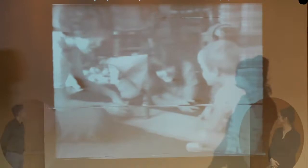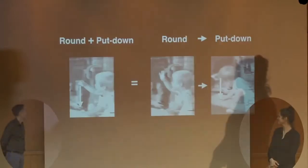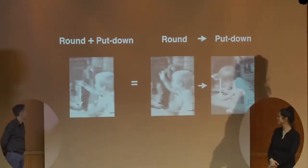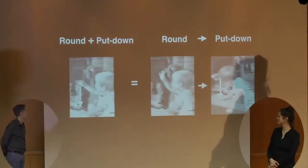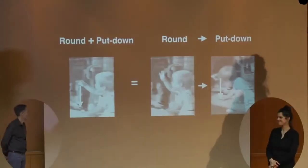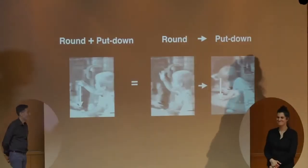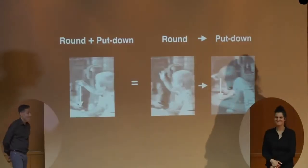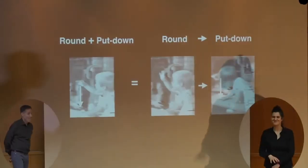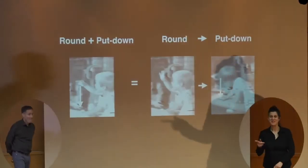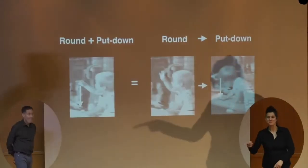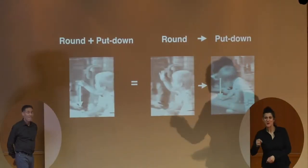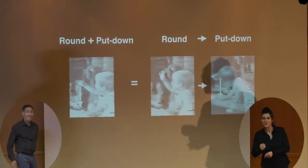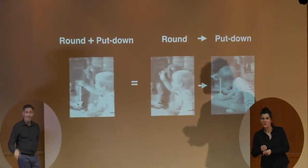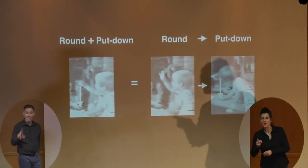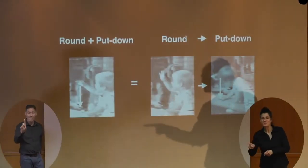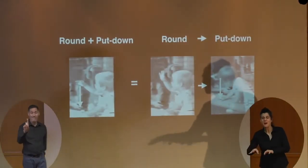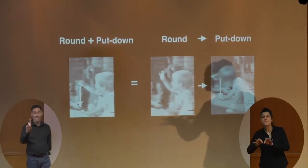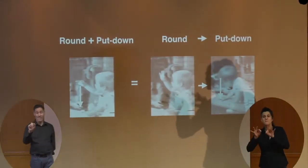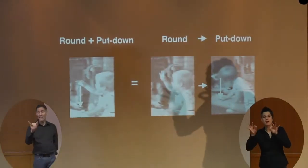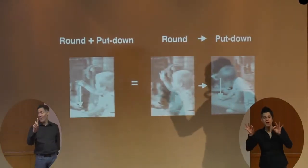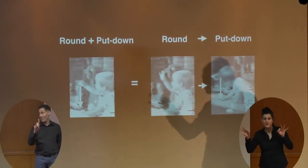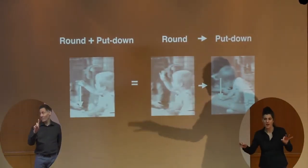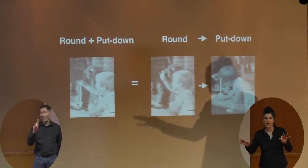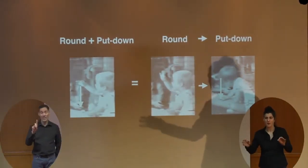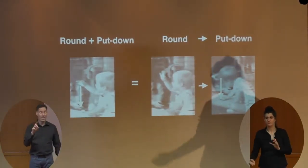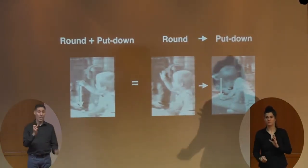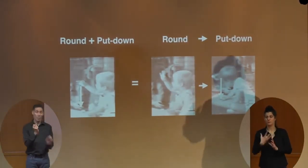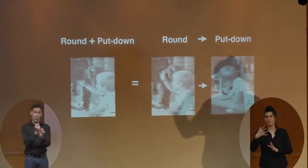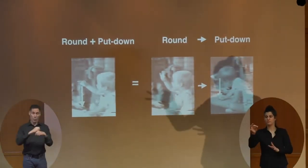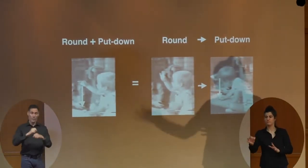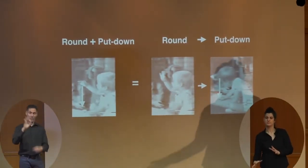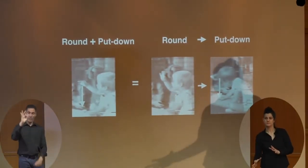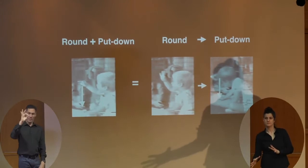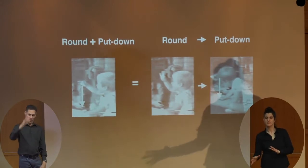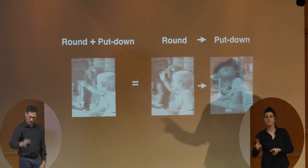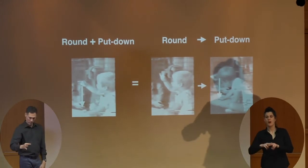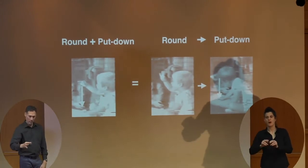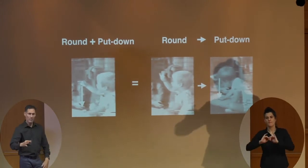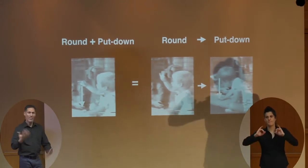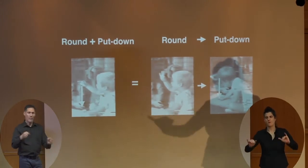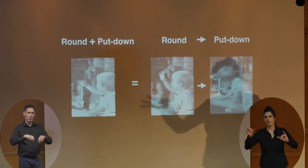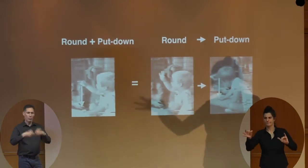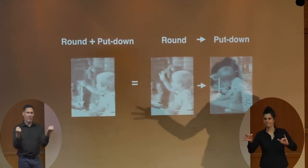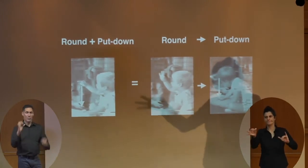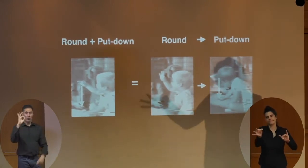So what David has done is initially he produces round put down, and then he breaks it up into round and put down. It's